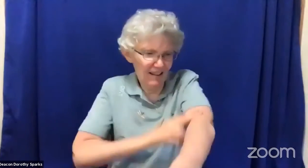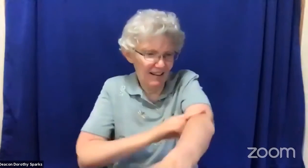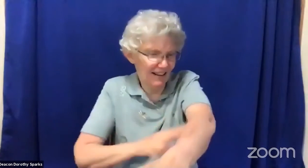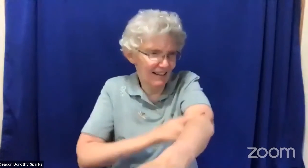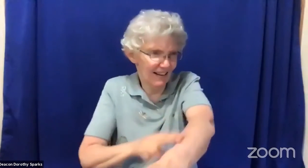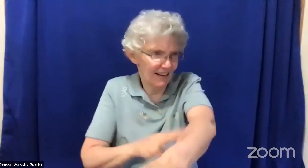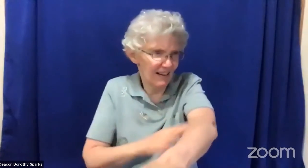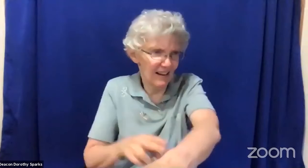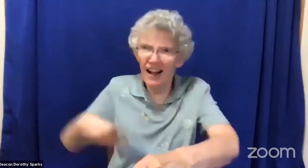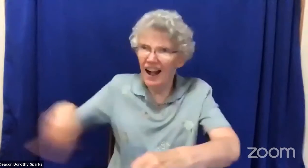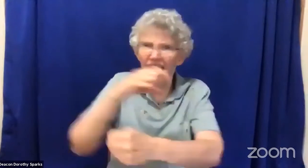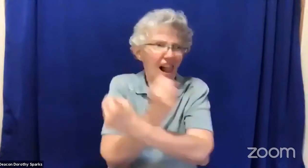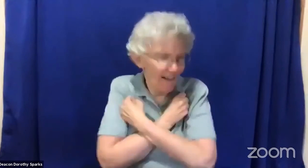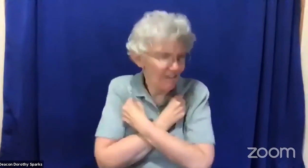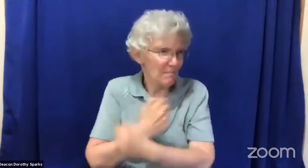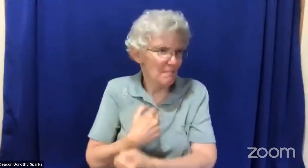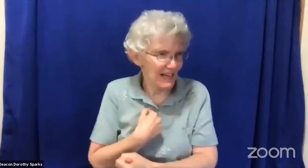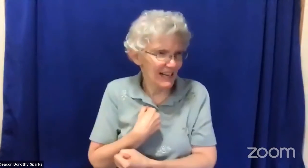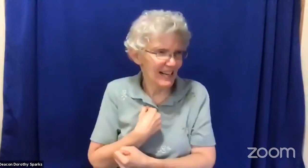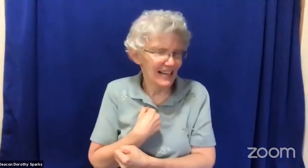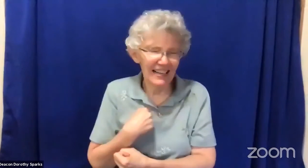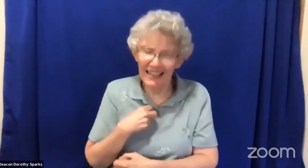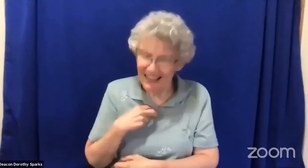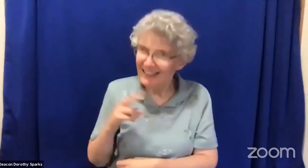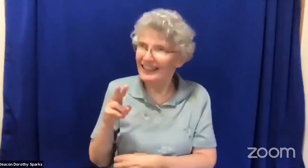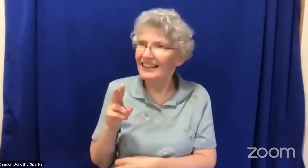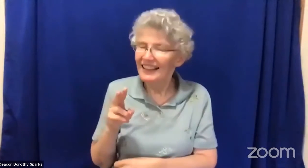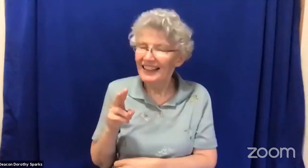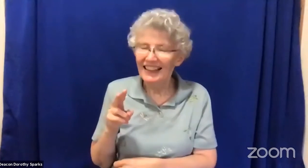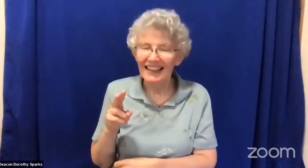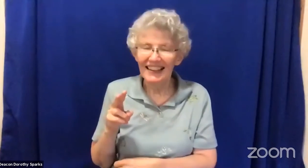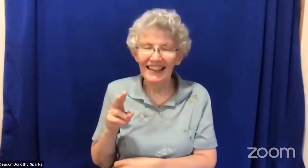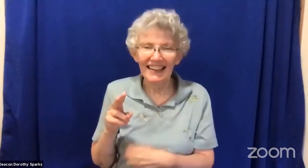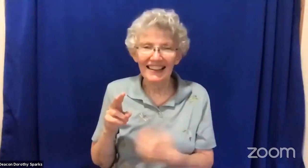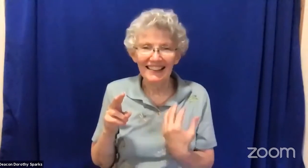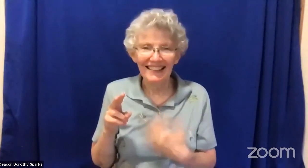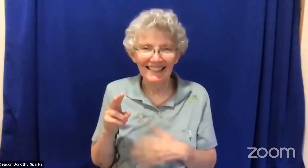that even though i have black skin people here love me